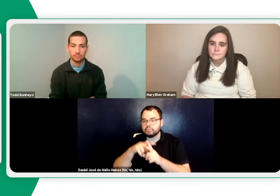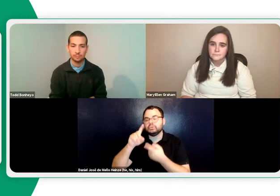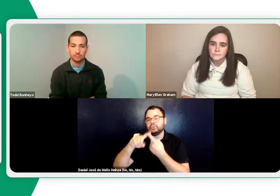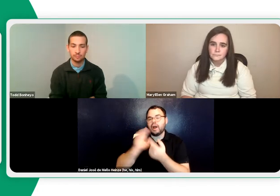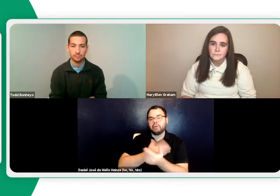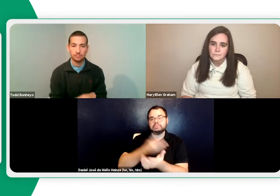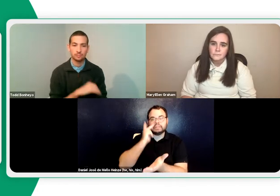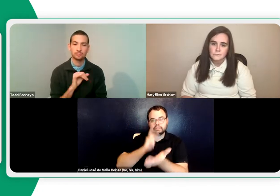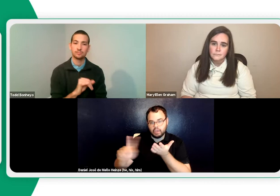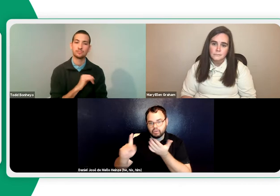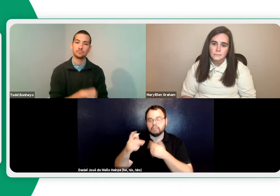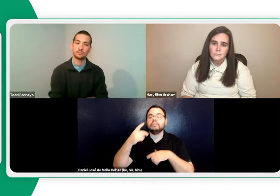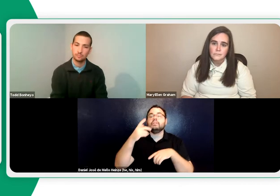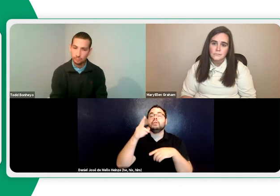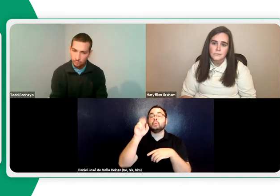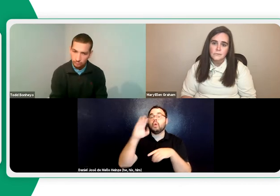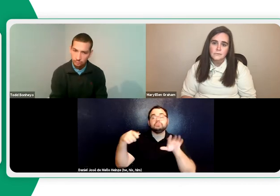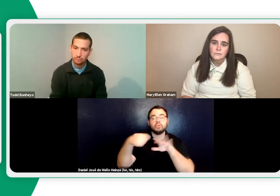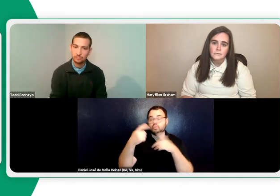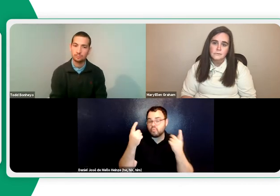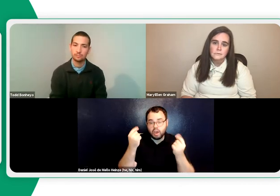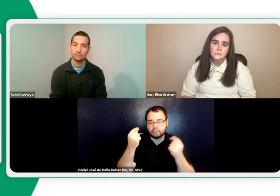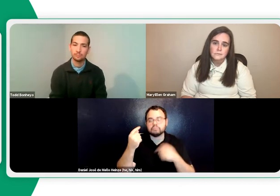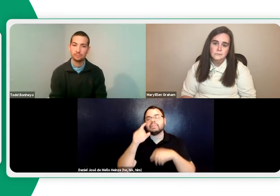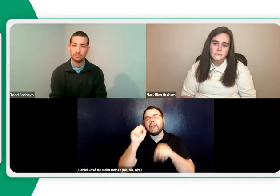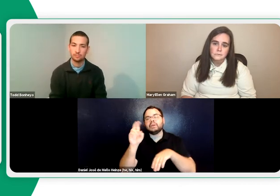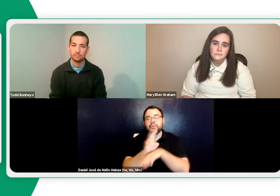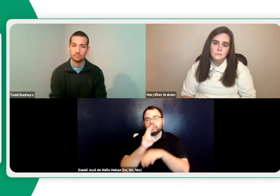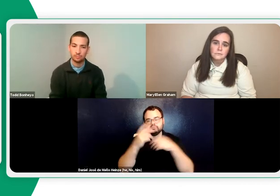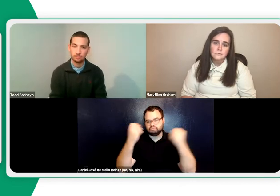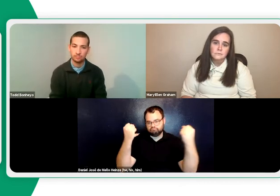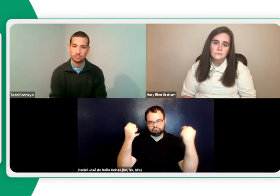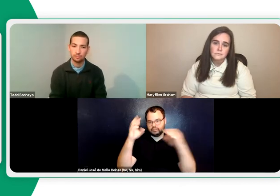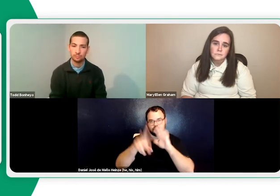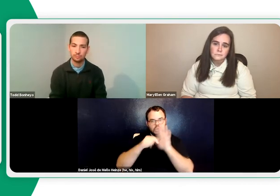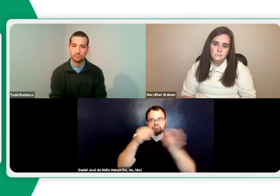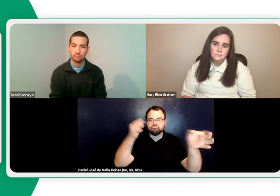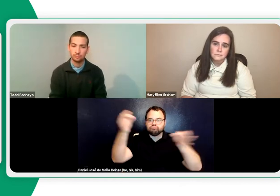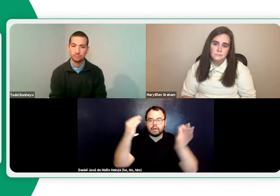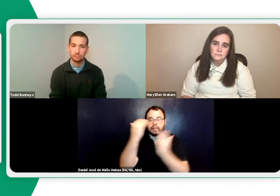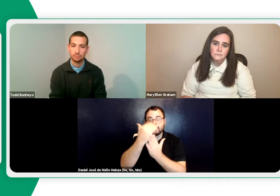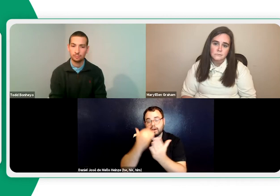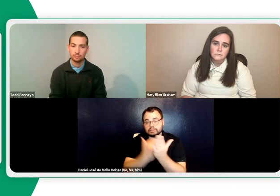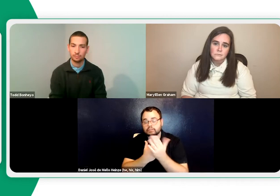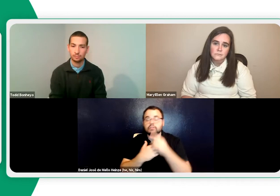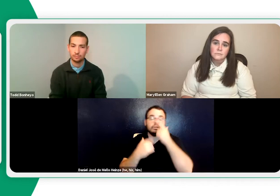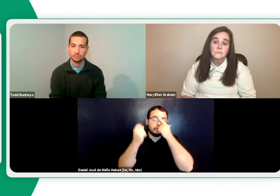print and send our assignments to our school secretary. And then they will, they can use sign